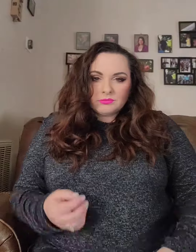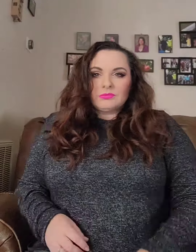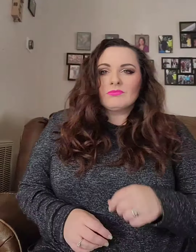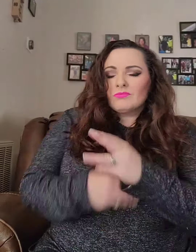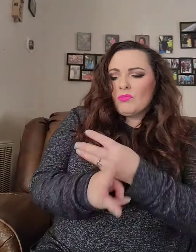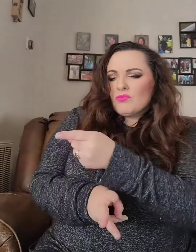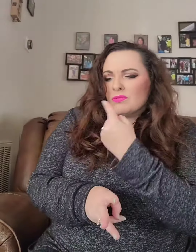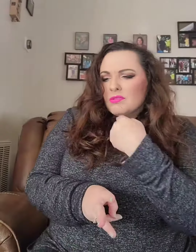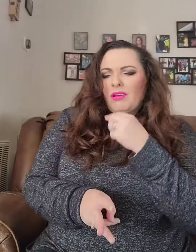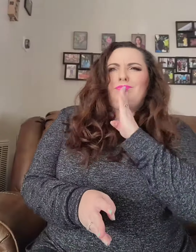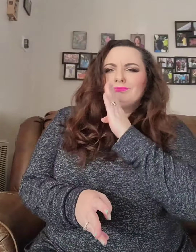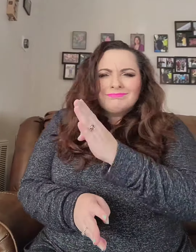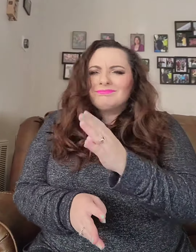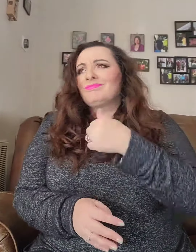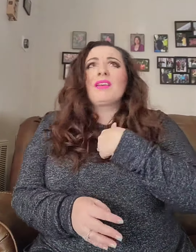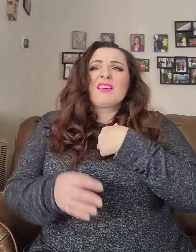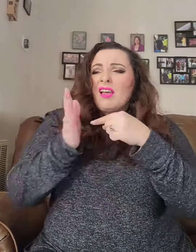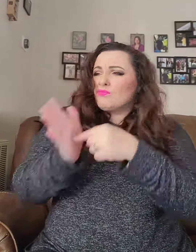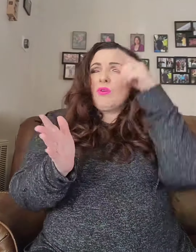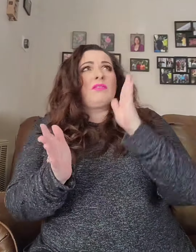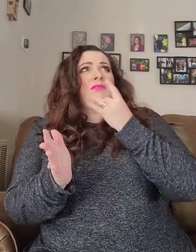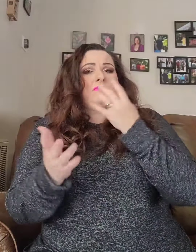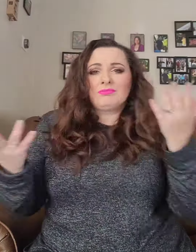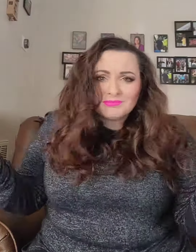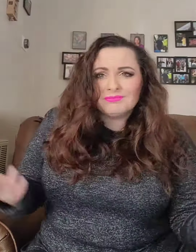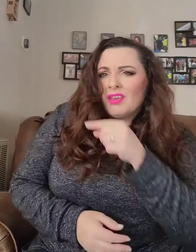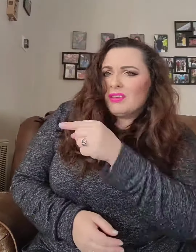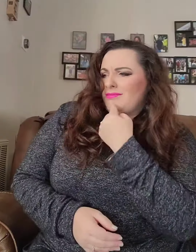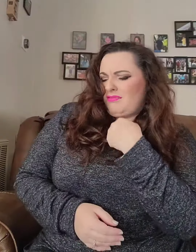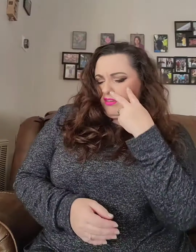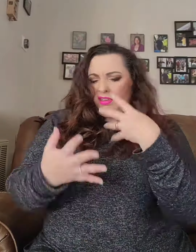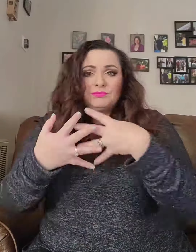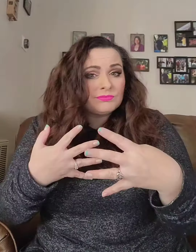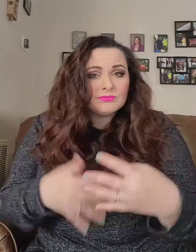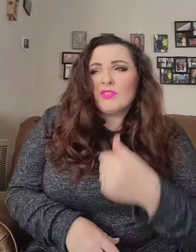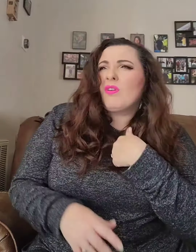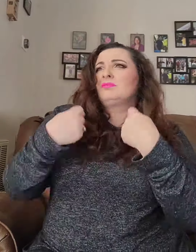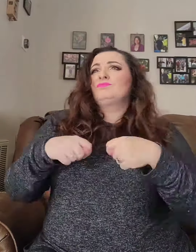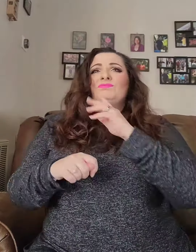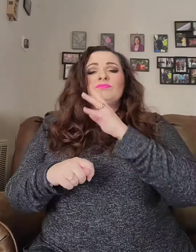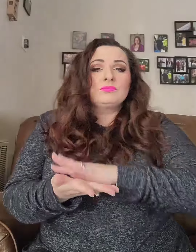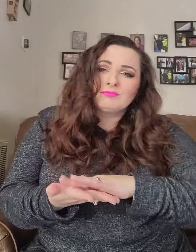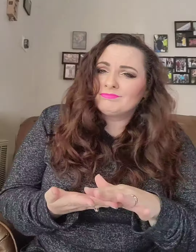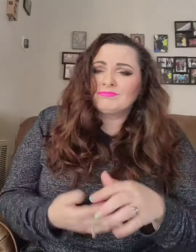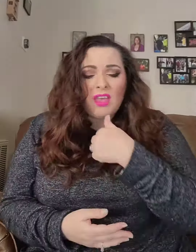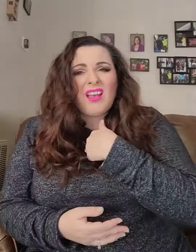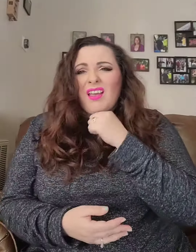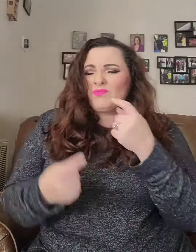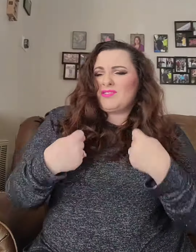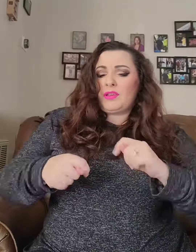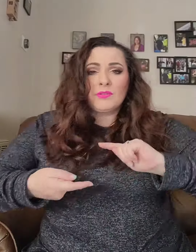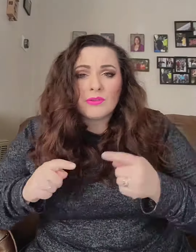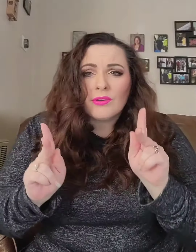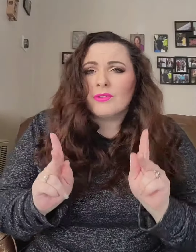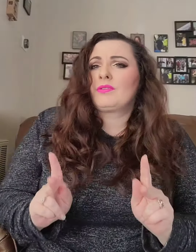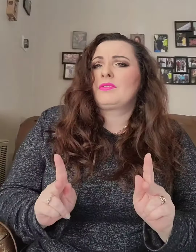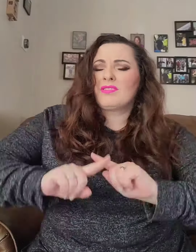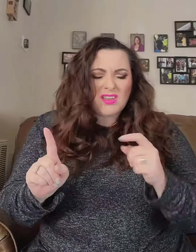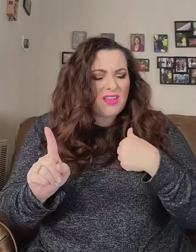They say I'm too outspoken, man, I'm just being the light They say I'm too transparent, so I've been trying to keep it nice I'm not sending shots, I'm just trying to